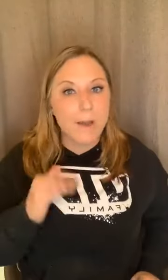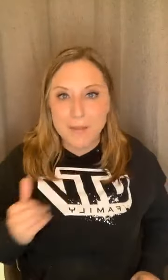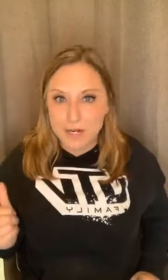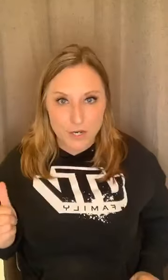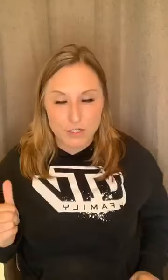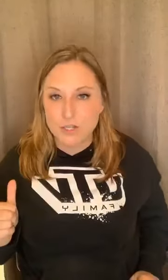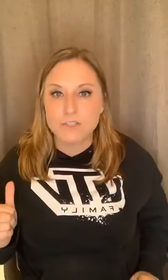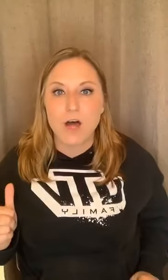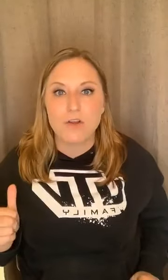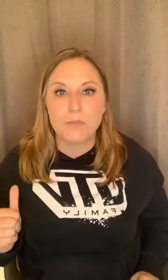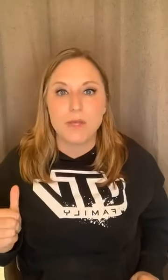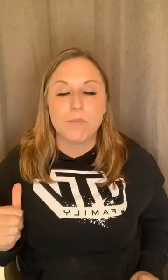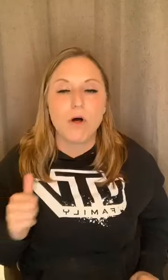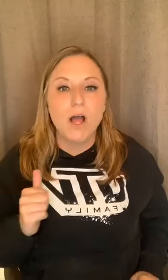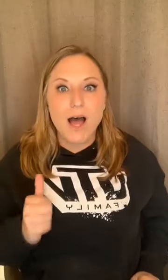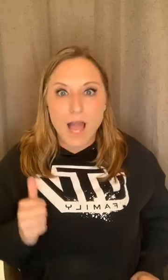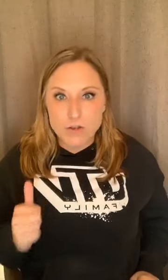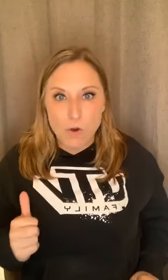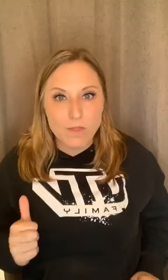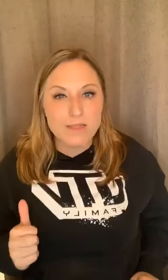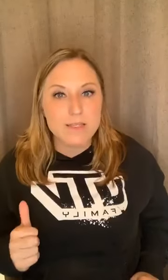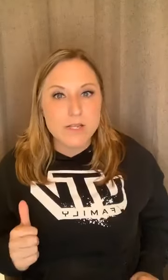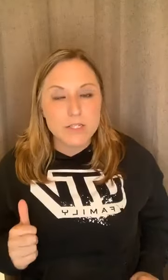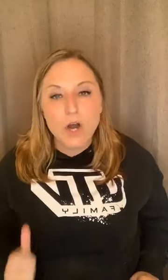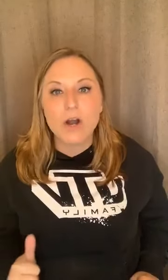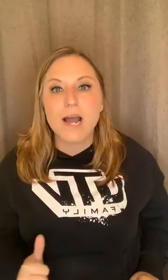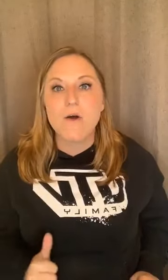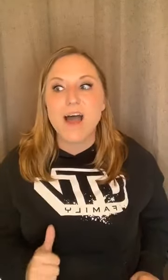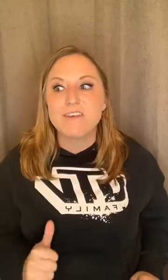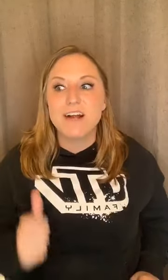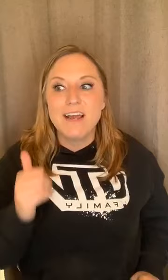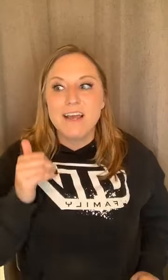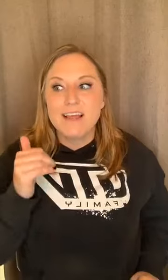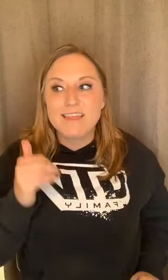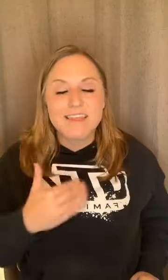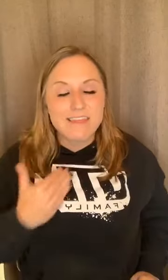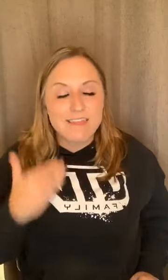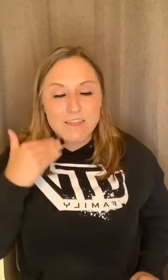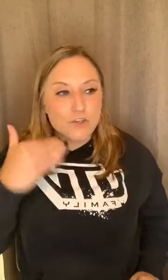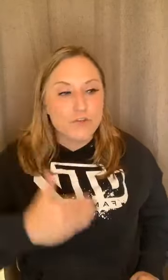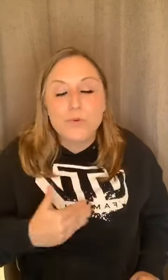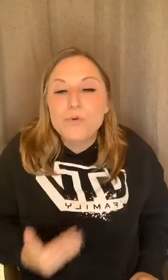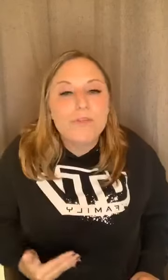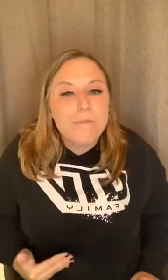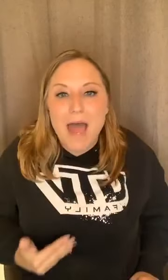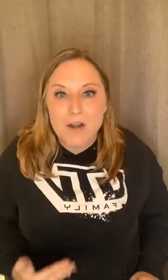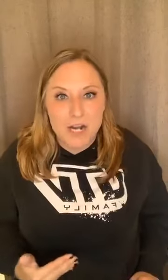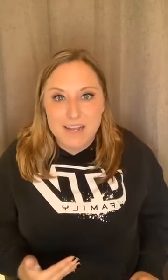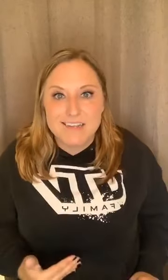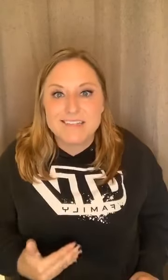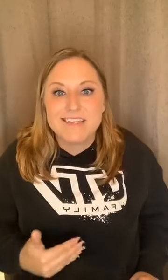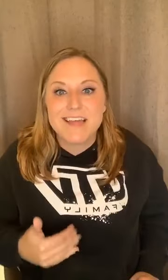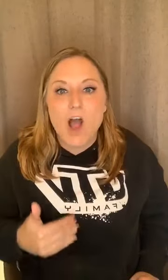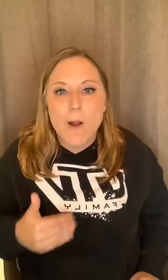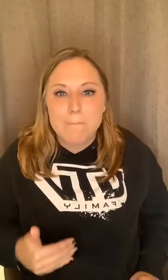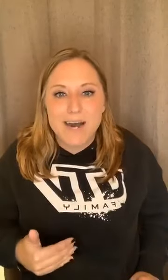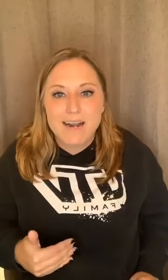comparing yourself to other people. I know that this is hard. However, the, the truth of the matter is, is that our bodies